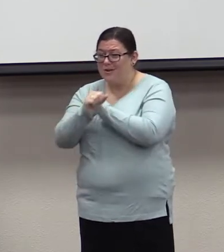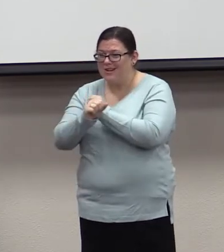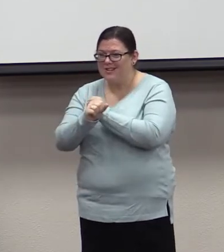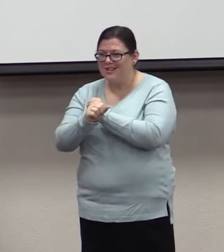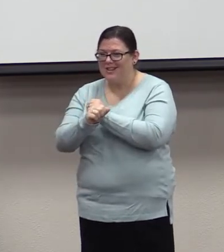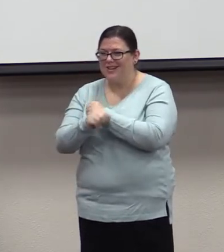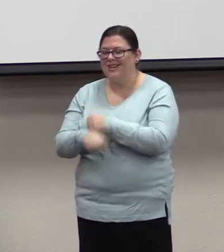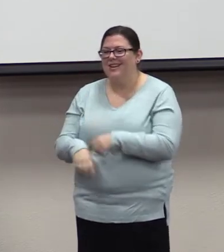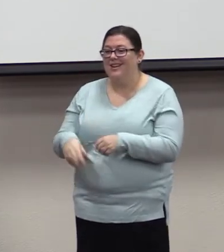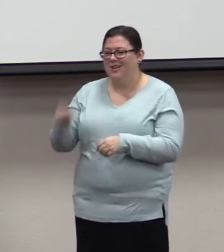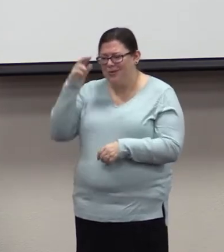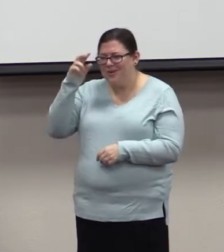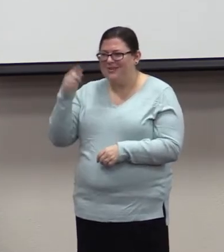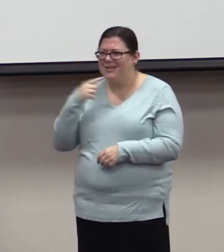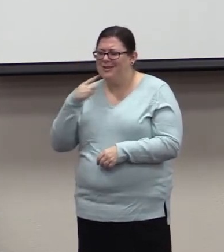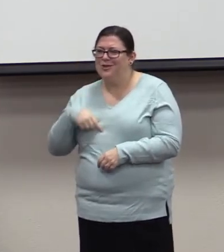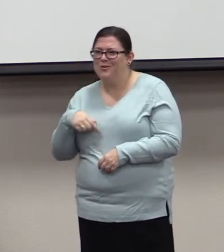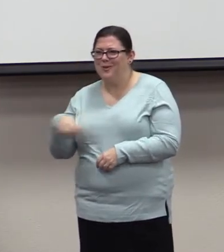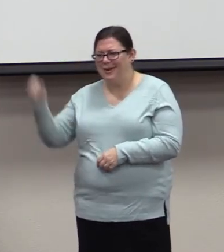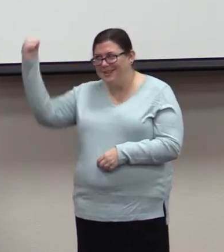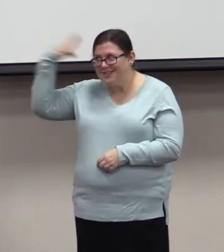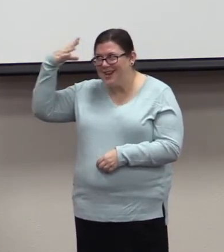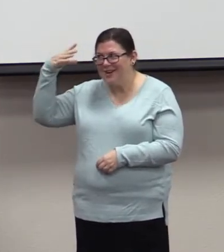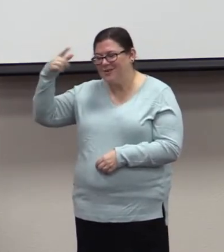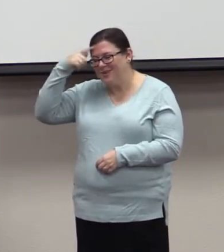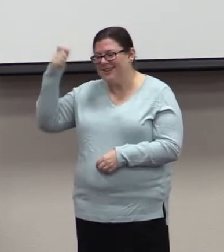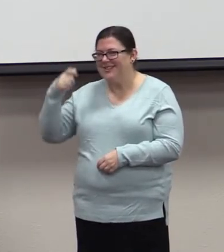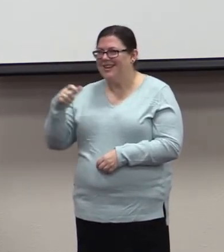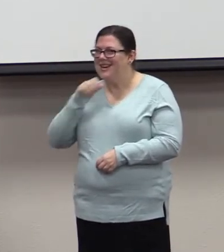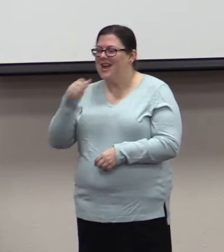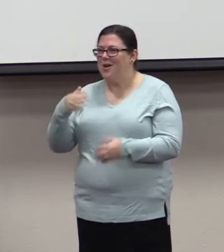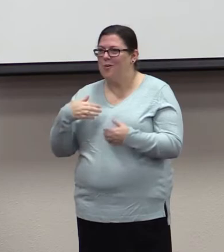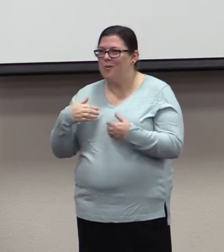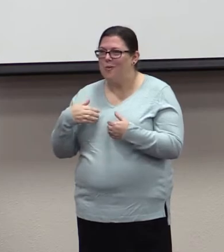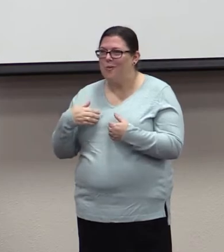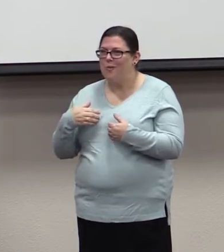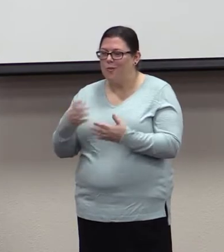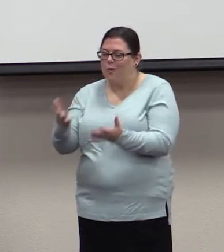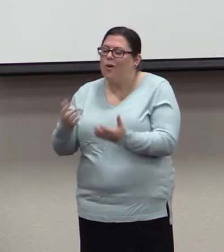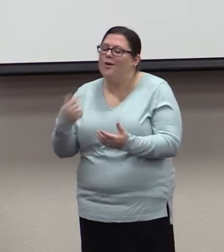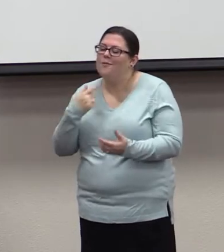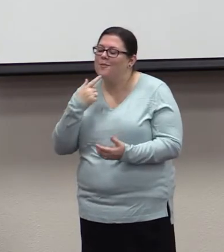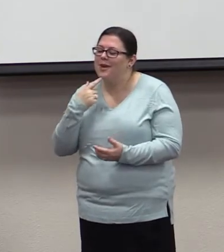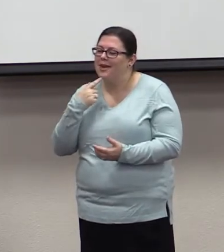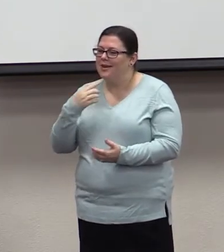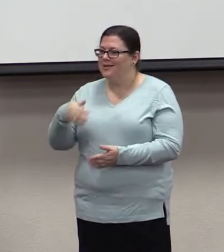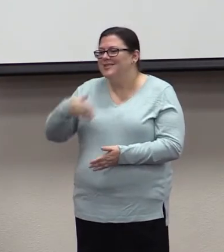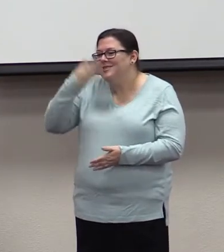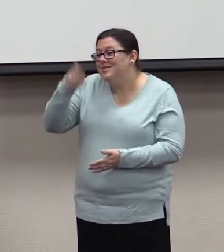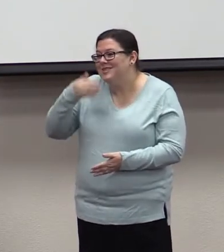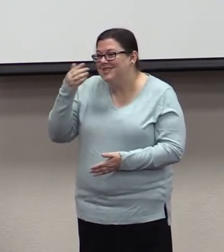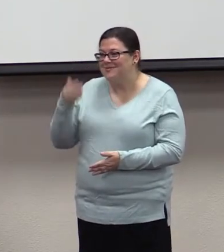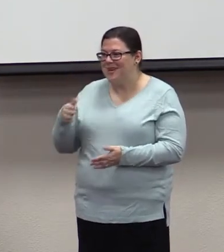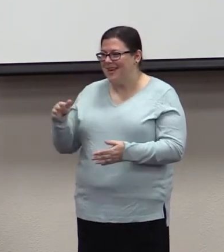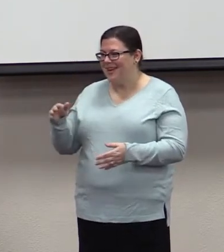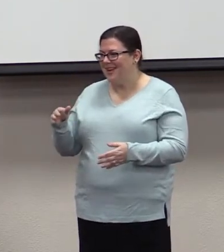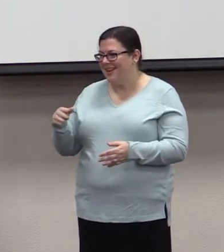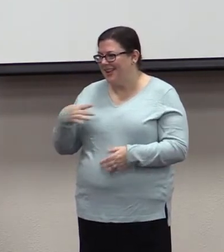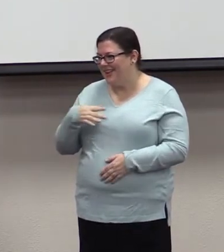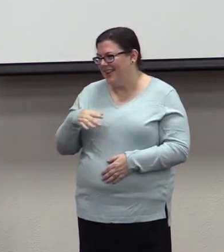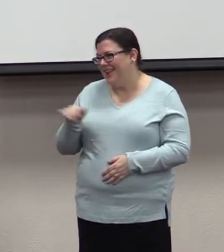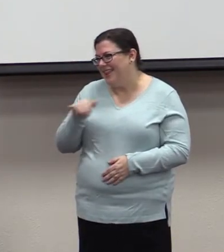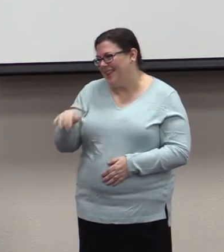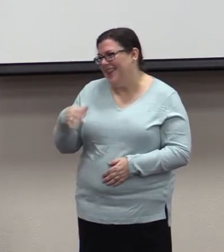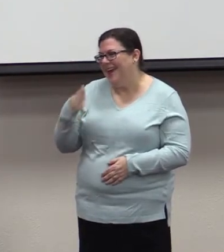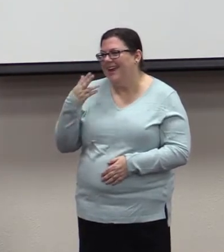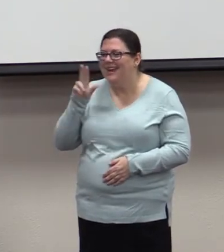to smell like geese. It was for my well-being. The passage will mention parents, specifically